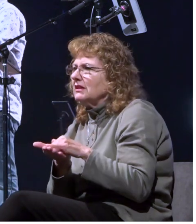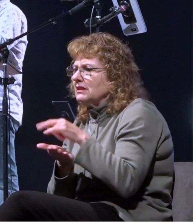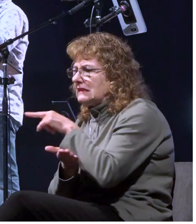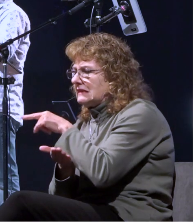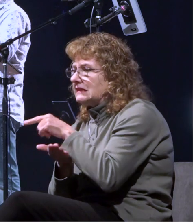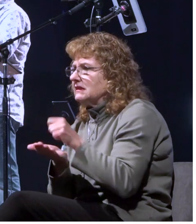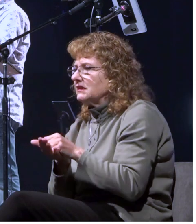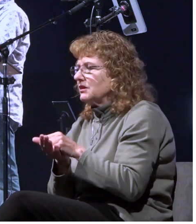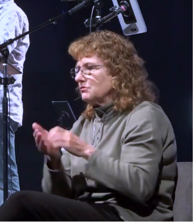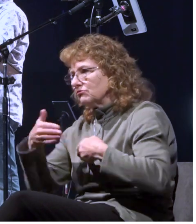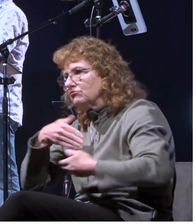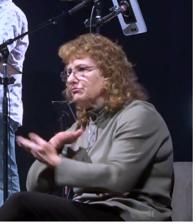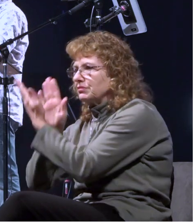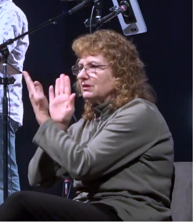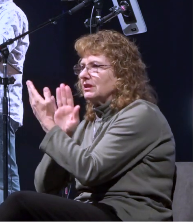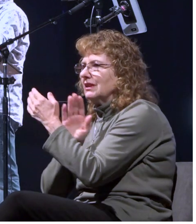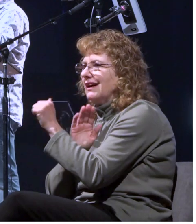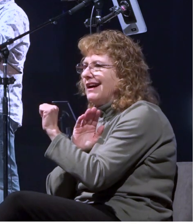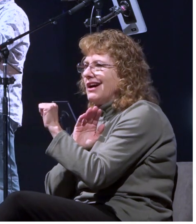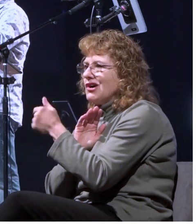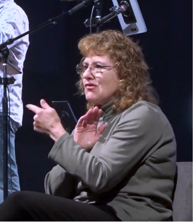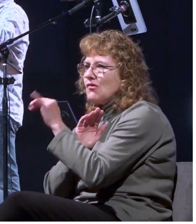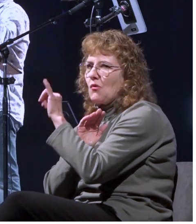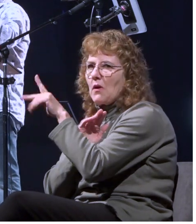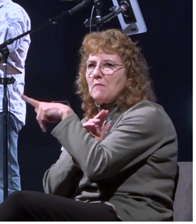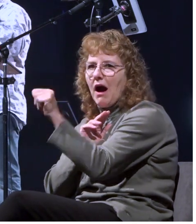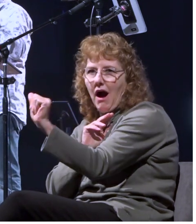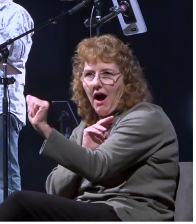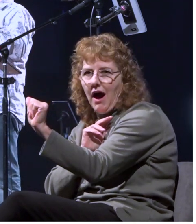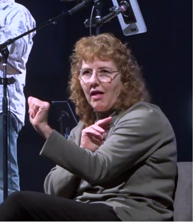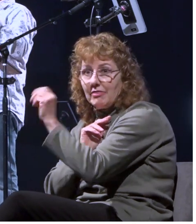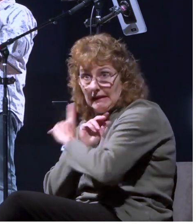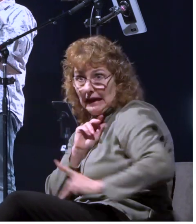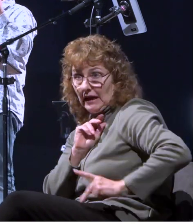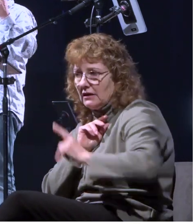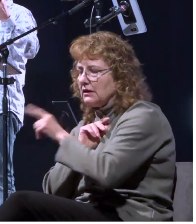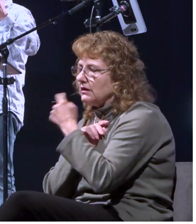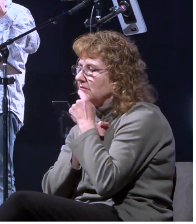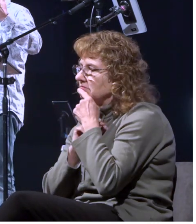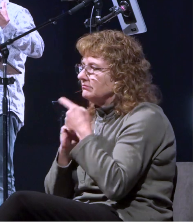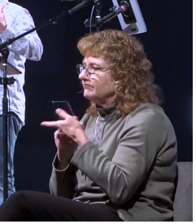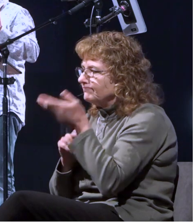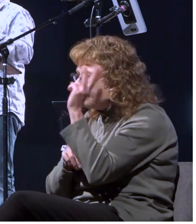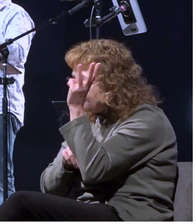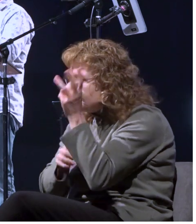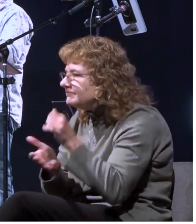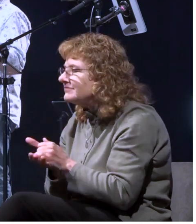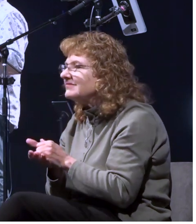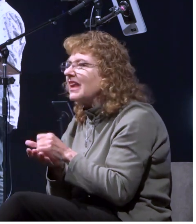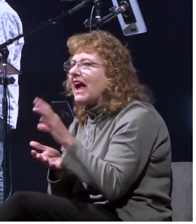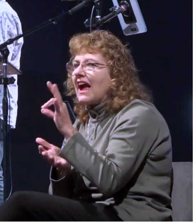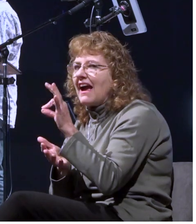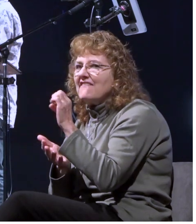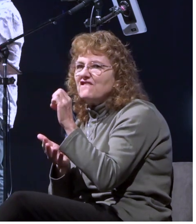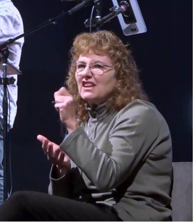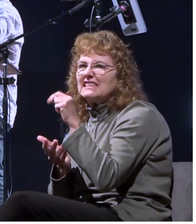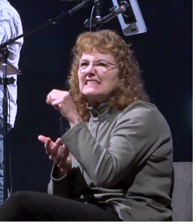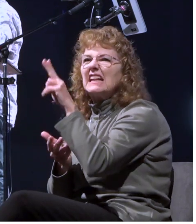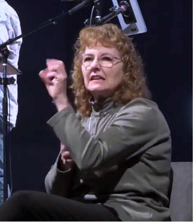agrippa who was uh the uh the king uh and uh festus who was the governor and